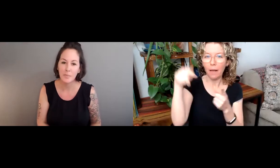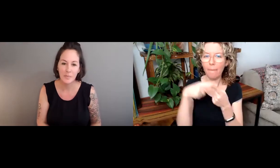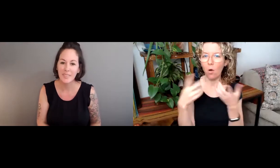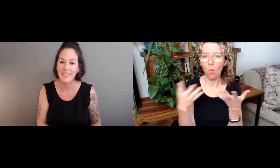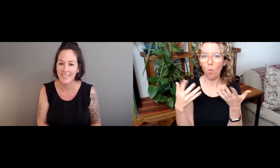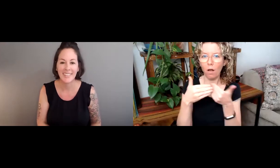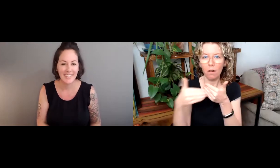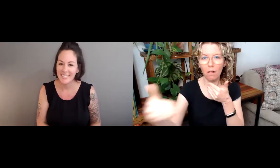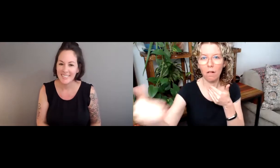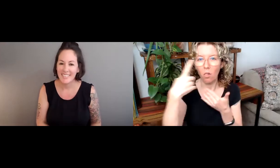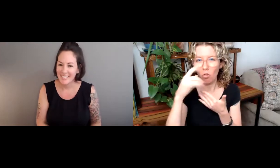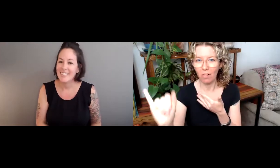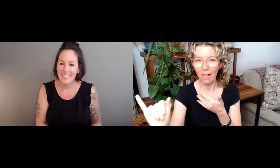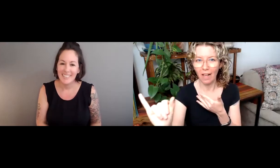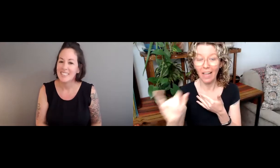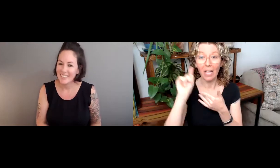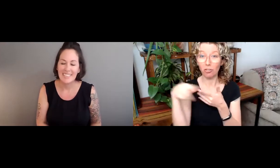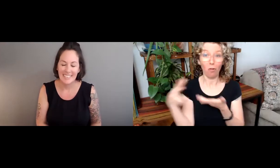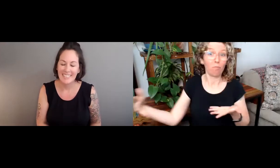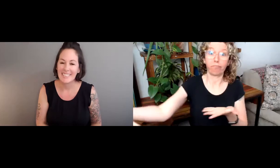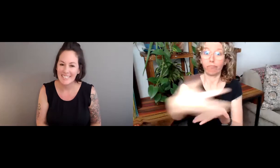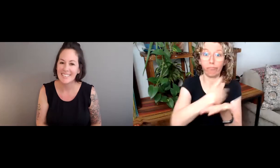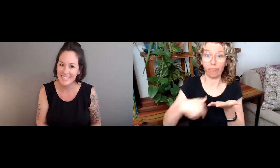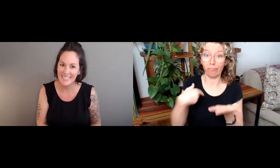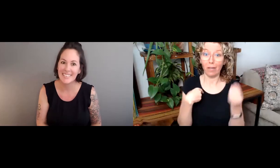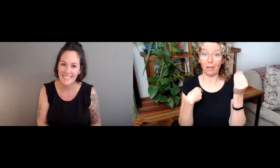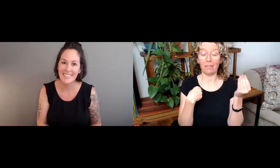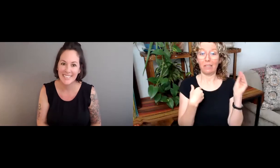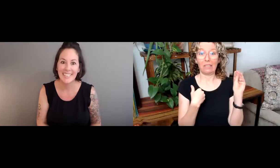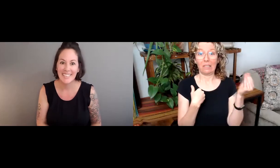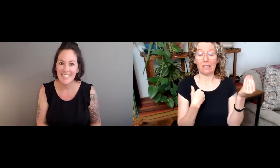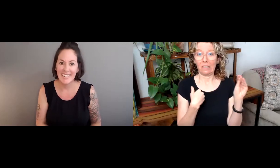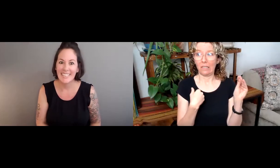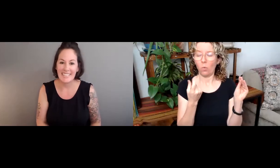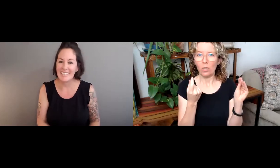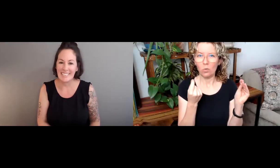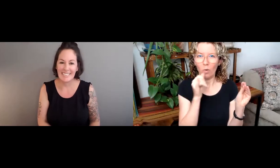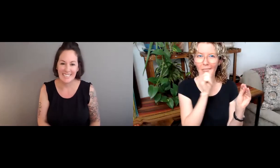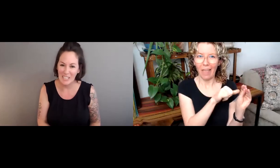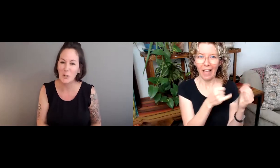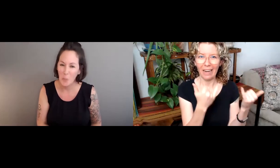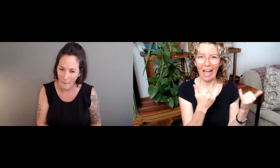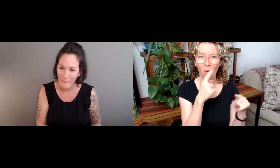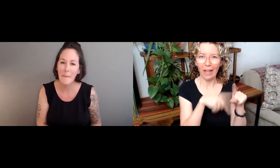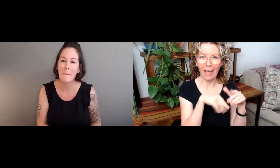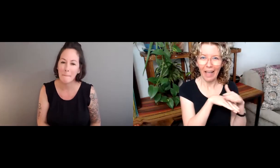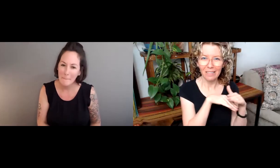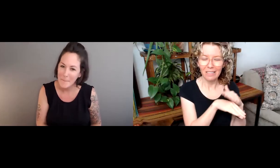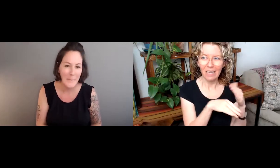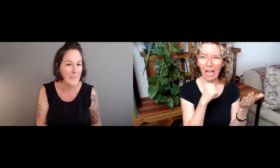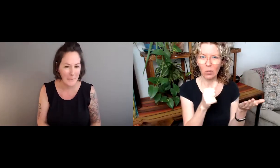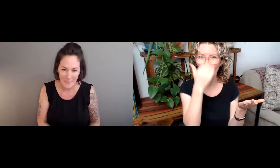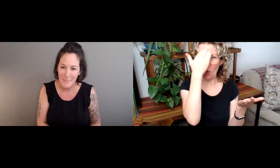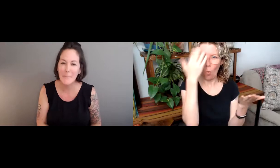could without thinking about what the future might look like. I would just collect a whole bunch of data